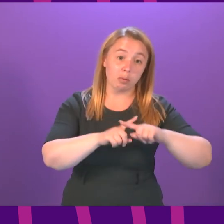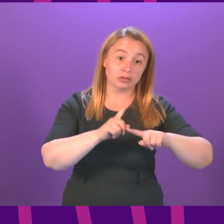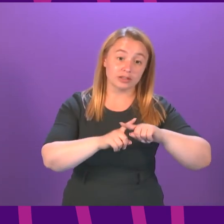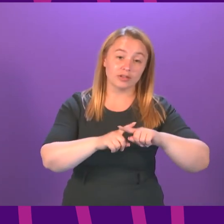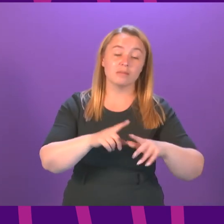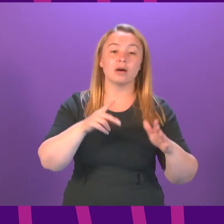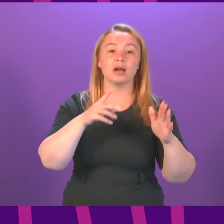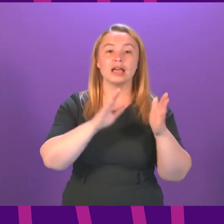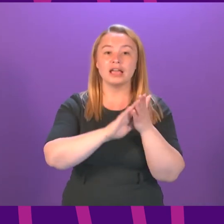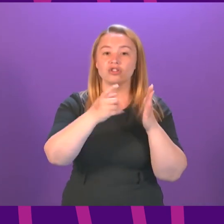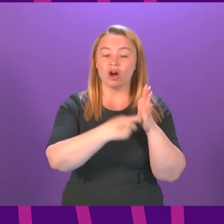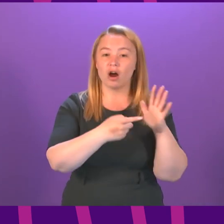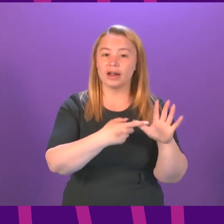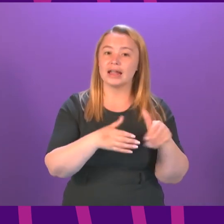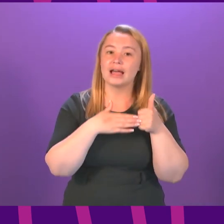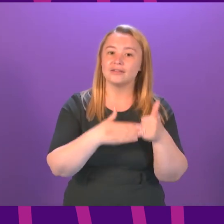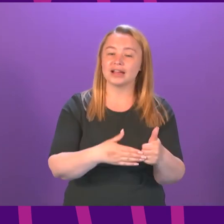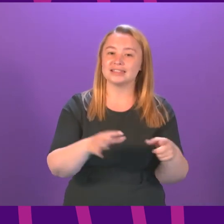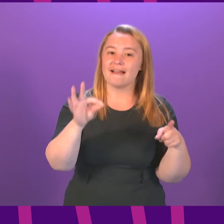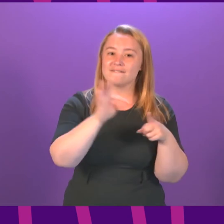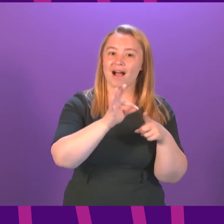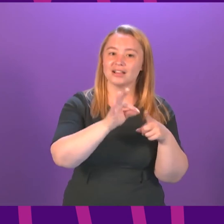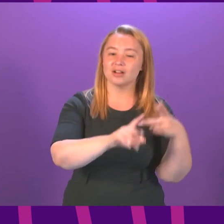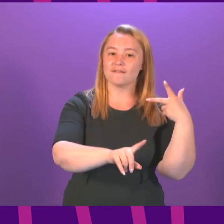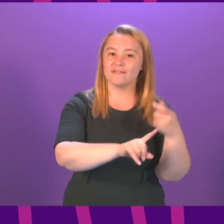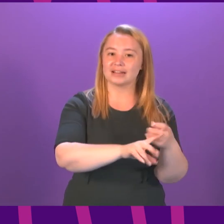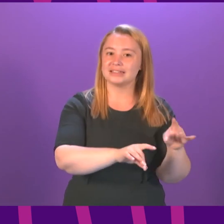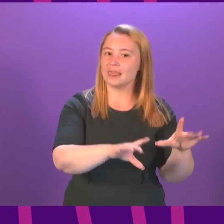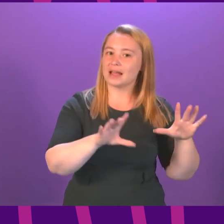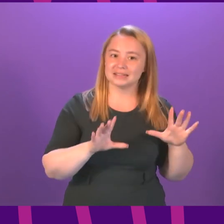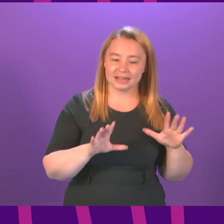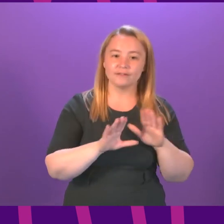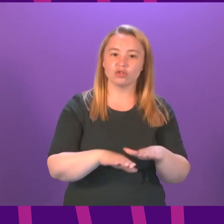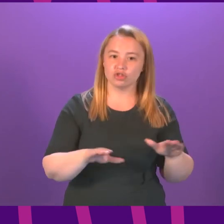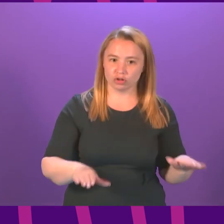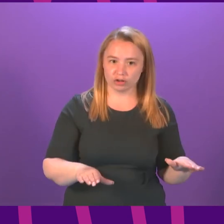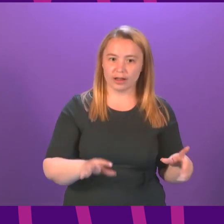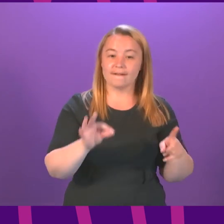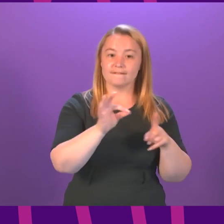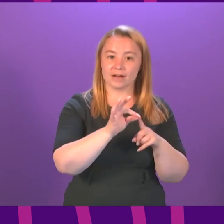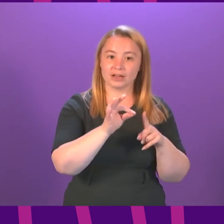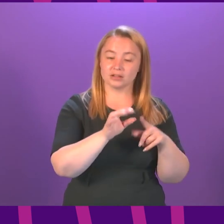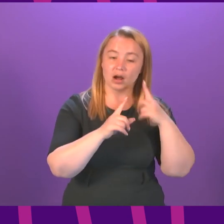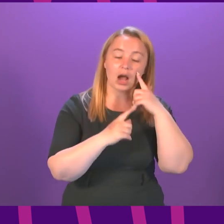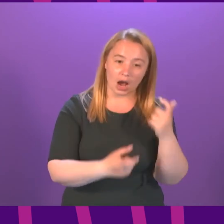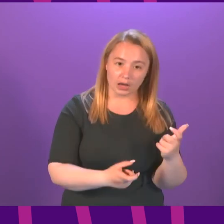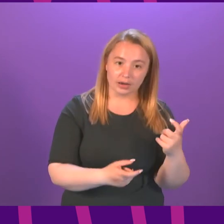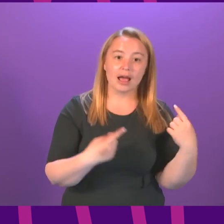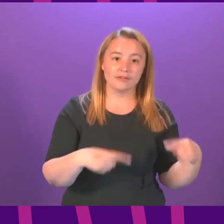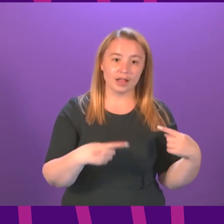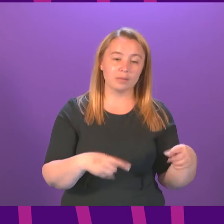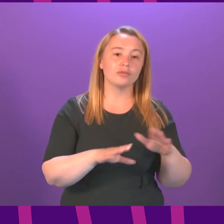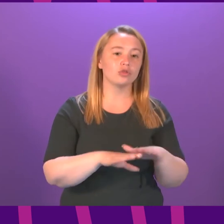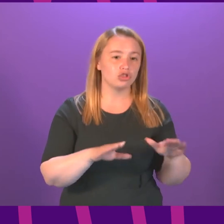MHRA advice is only for the Pfizer vaccine so it's only that one manufacturer that at this stage would be available